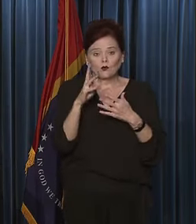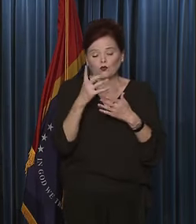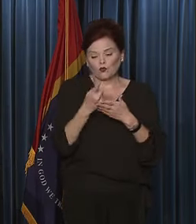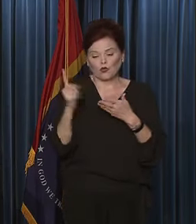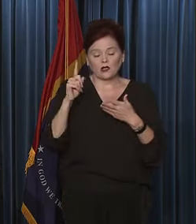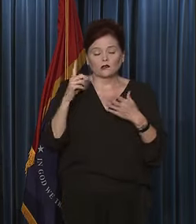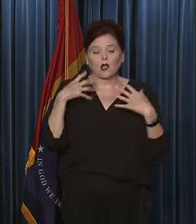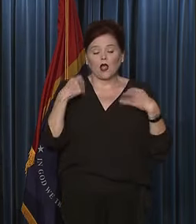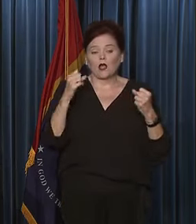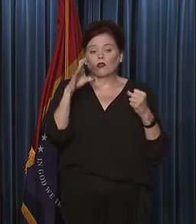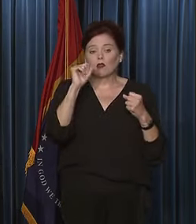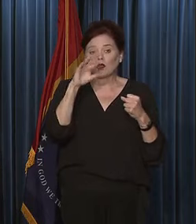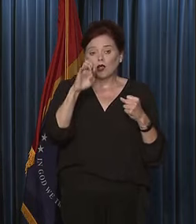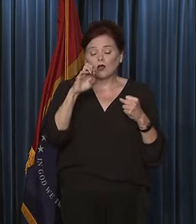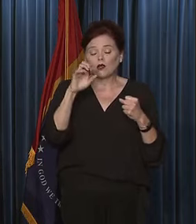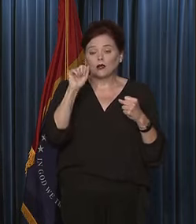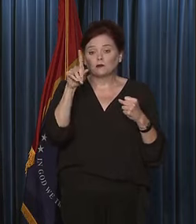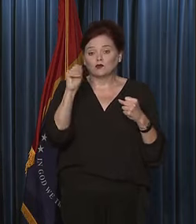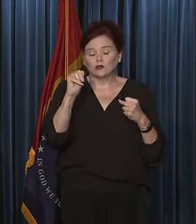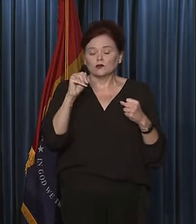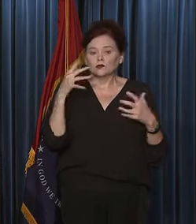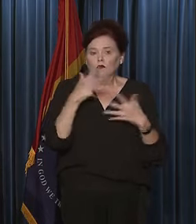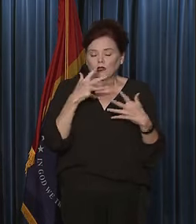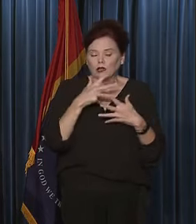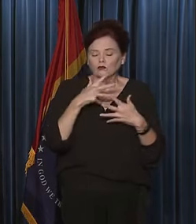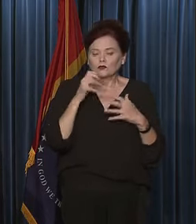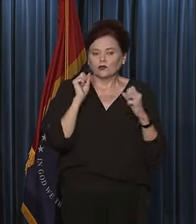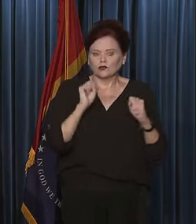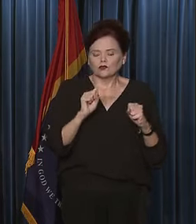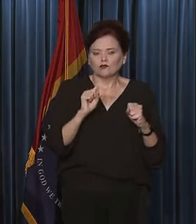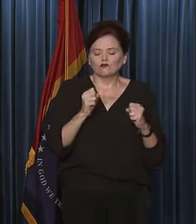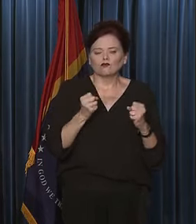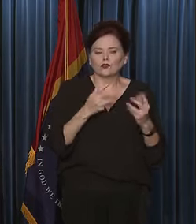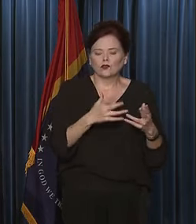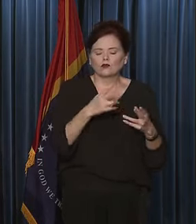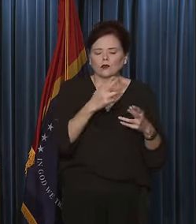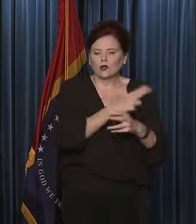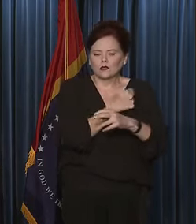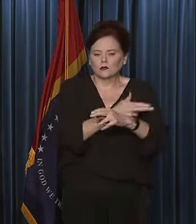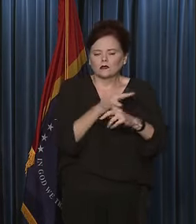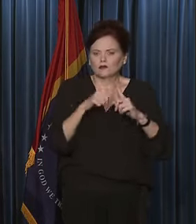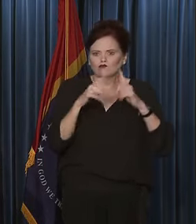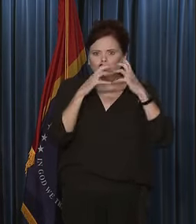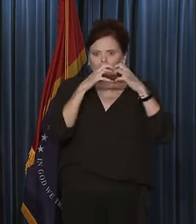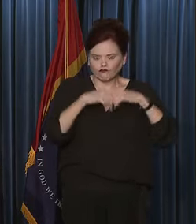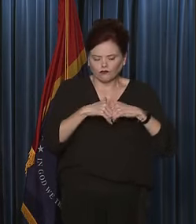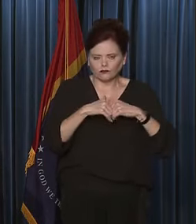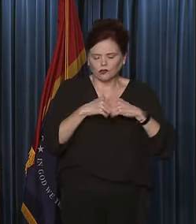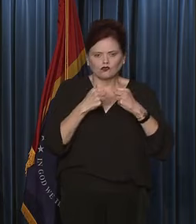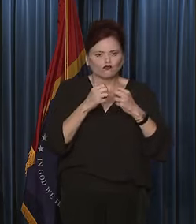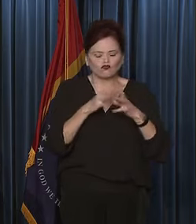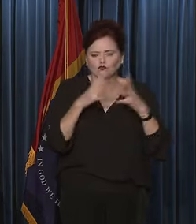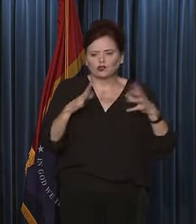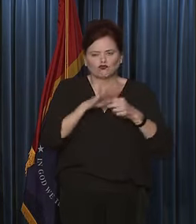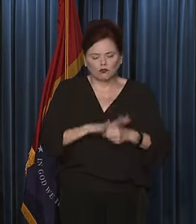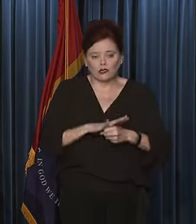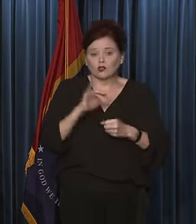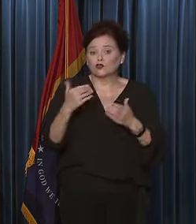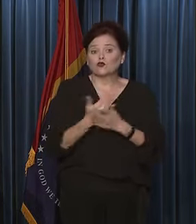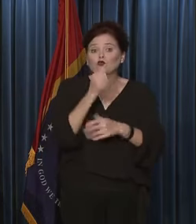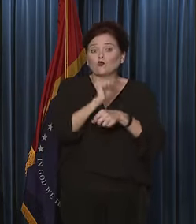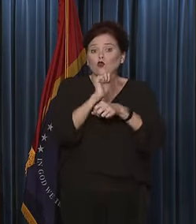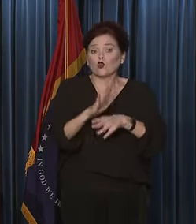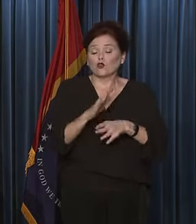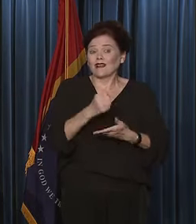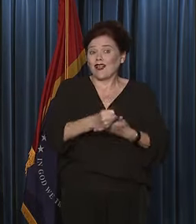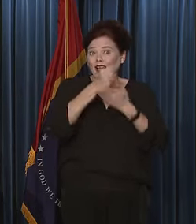that this wave could put hospitals across the state on full diversion. Are we confident that these new workers have put that fear behind